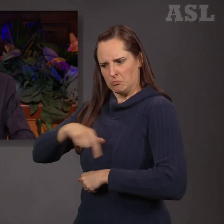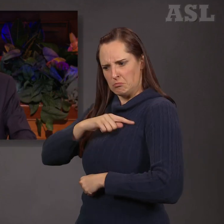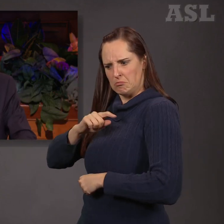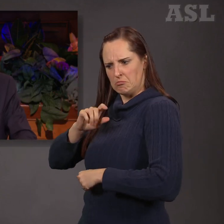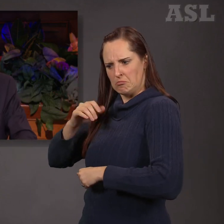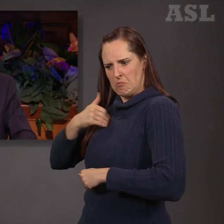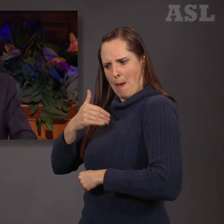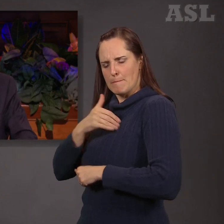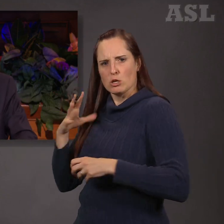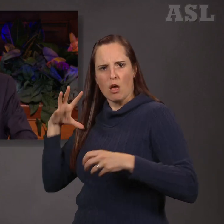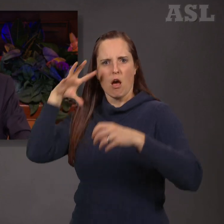begin with these.